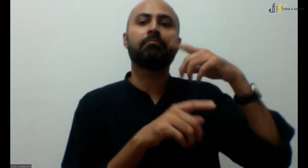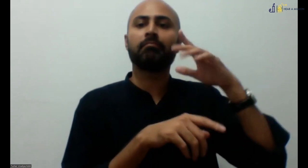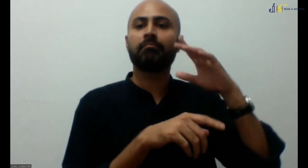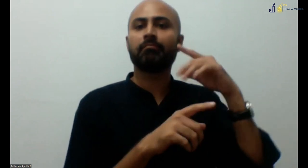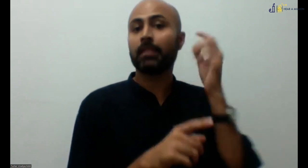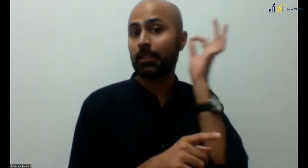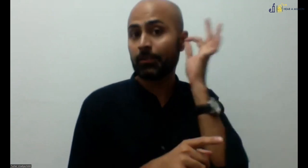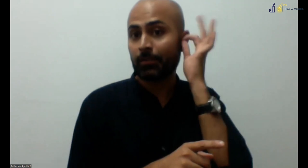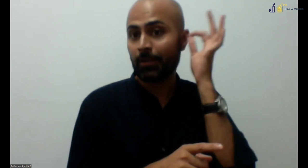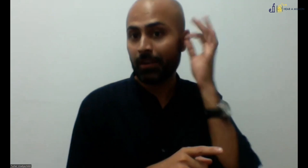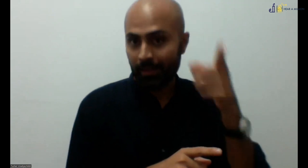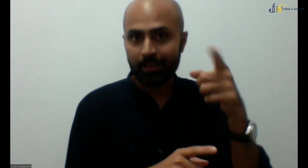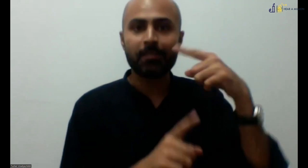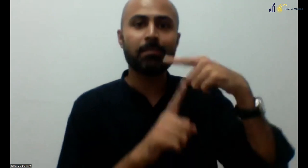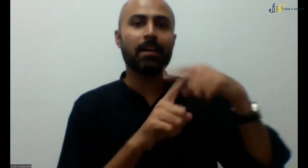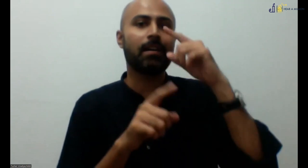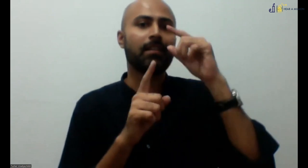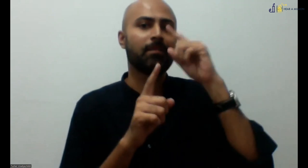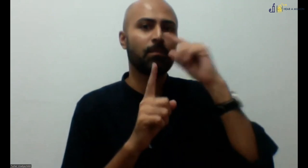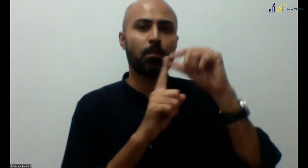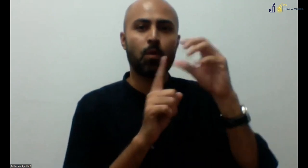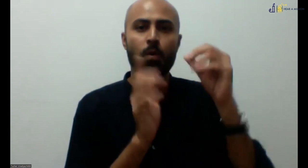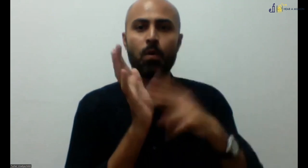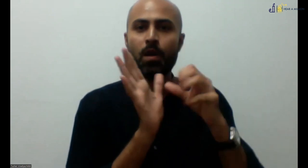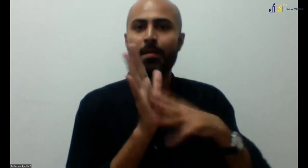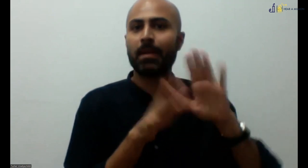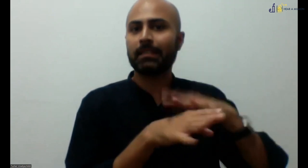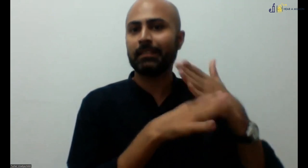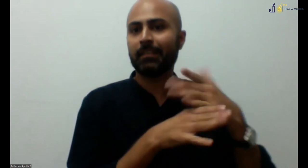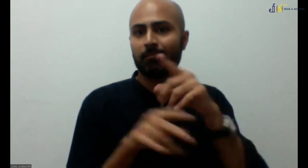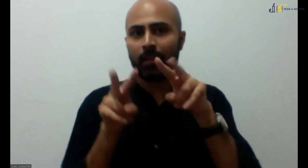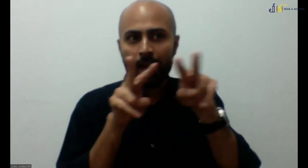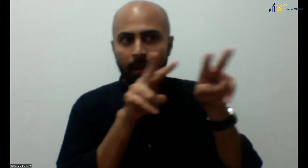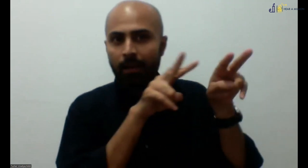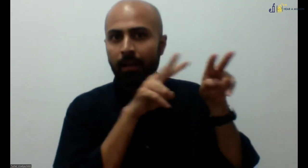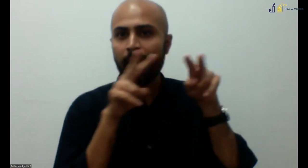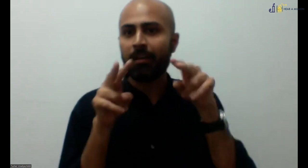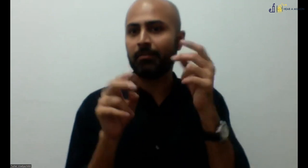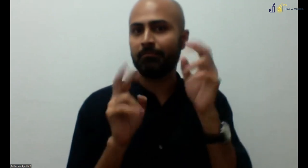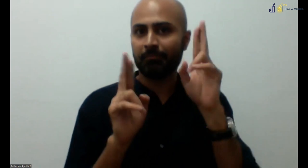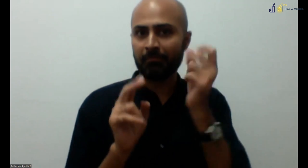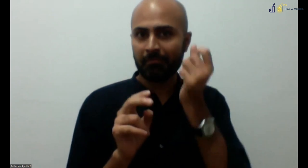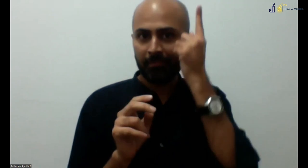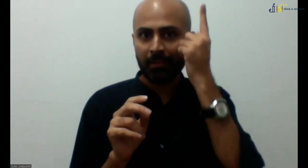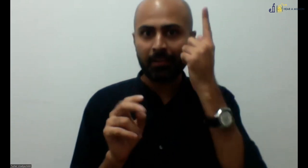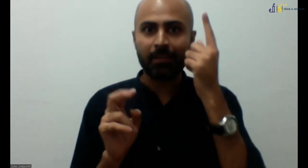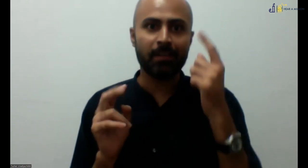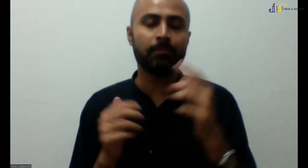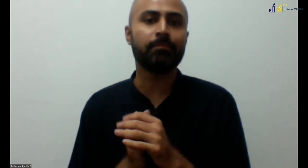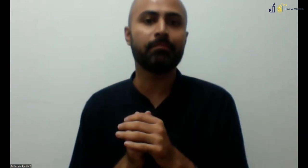Vishwajit, Neeraj, Saban and Sunil and Rahul, as well as Poonam, sharing all your